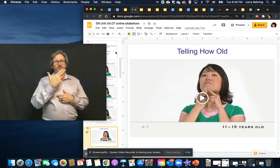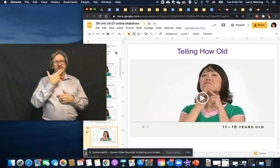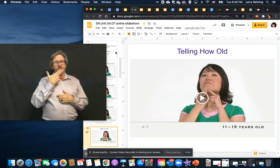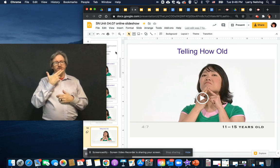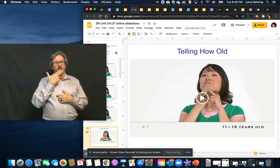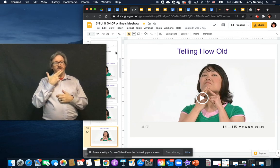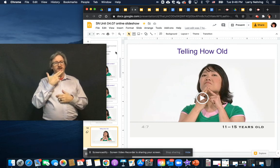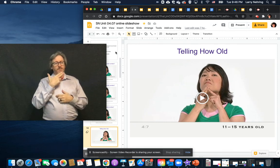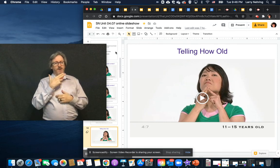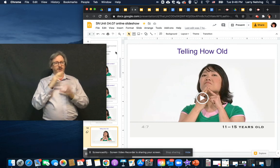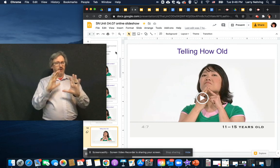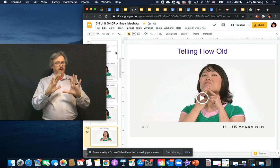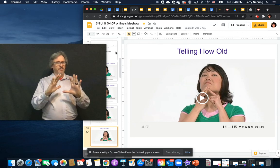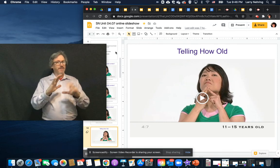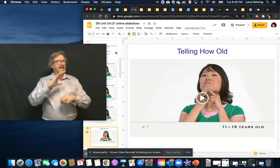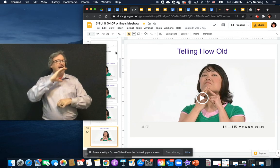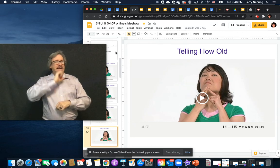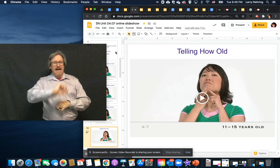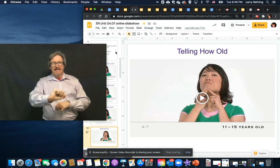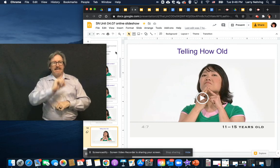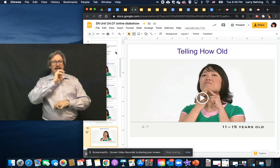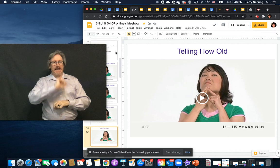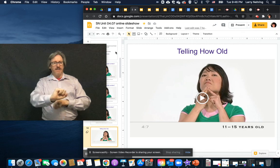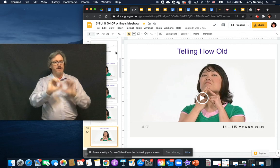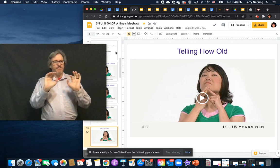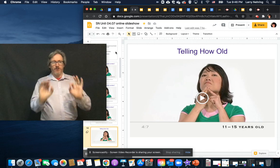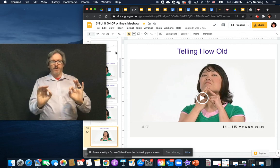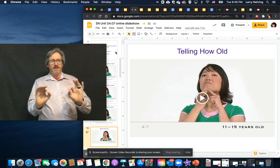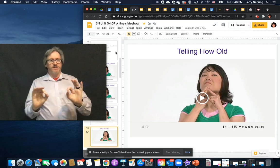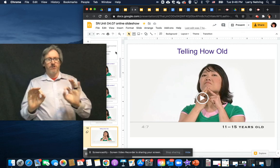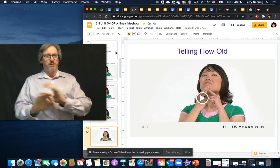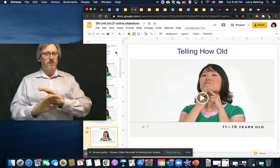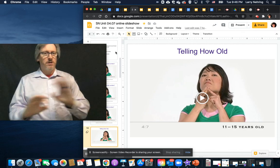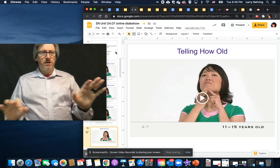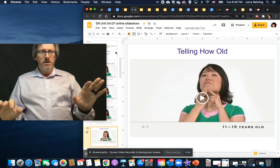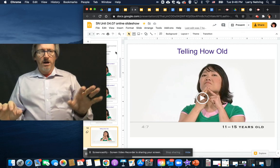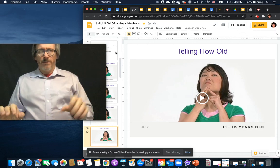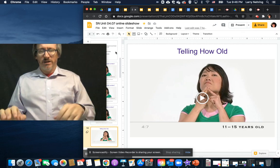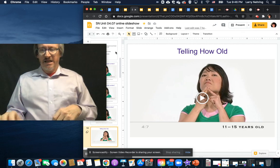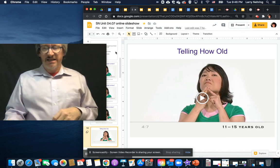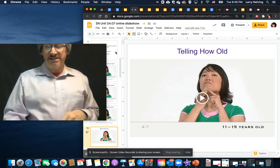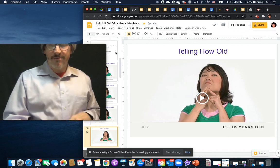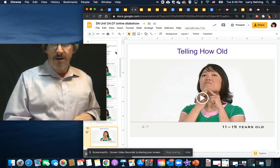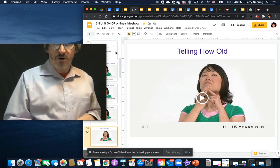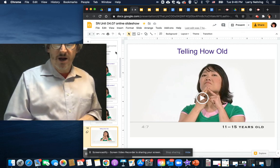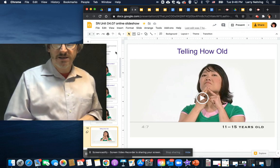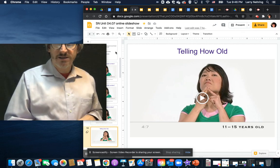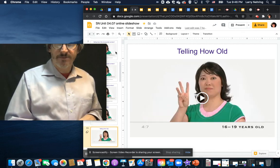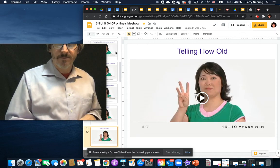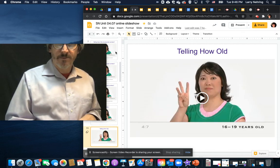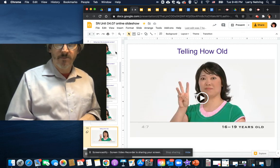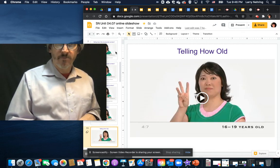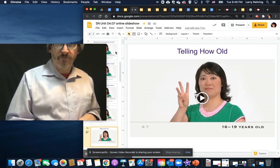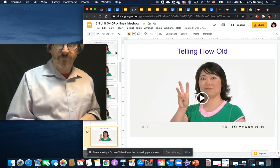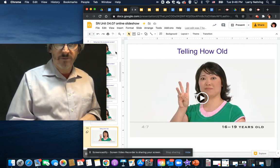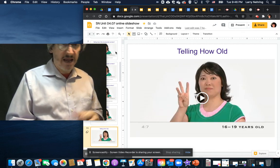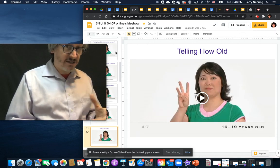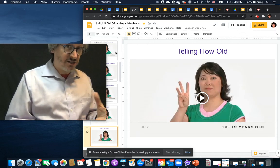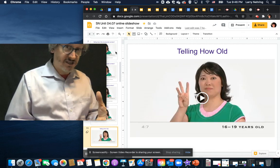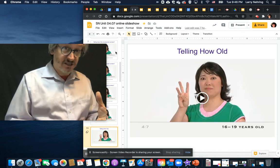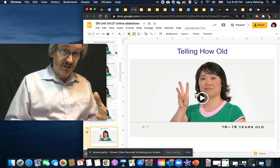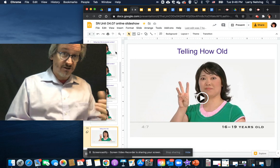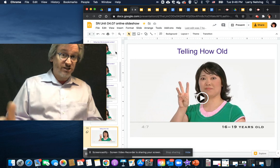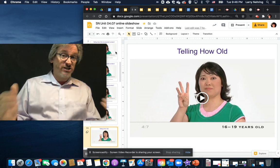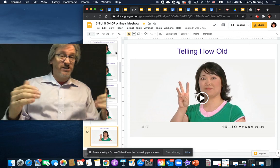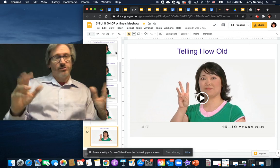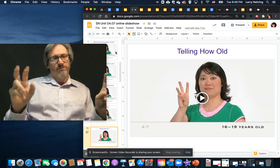All they're doing is they're starting the number up here. But, again, I think age is a better way to start. A lot less to memorize. And